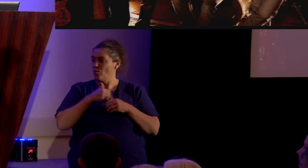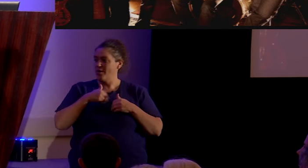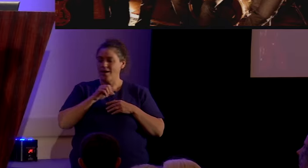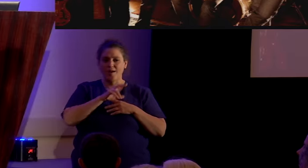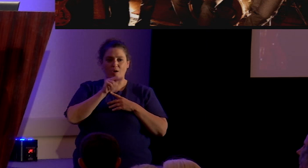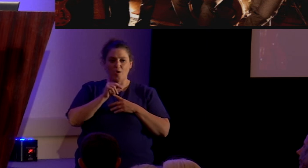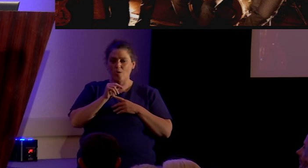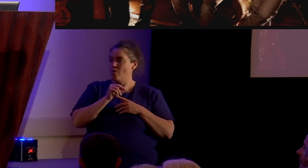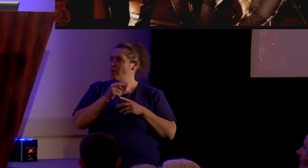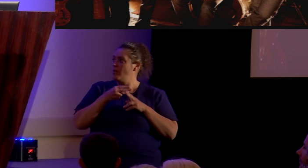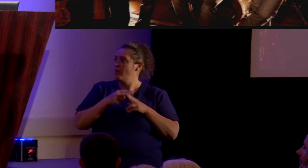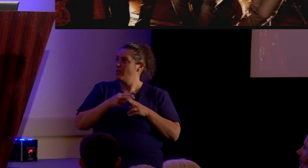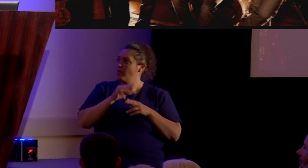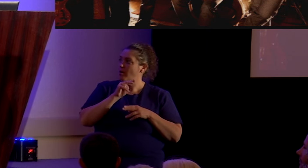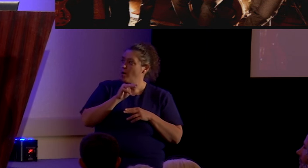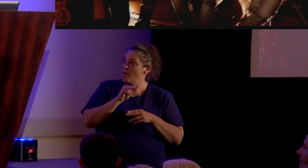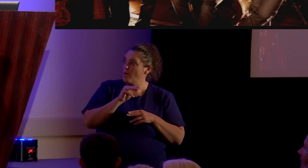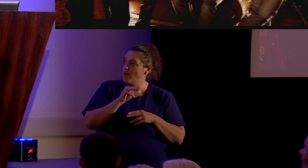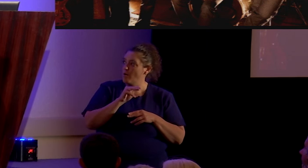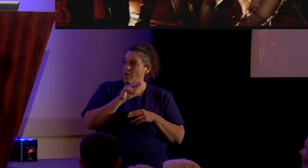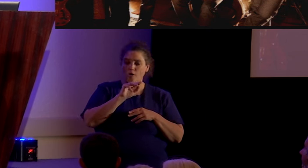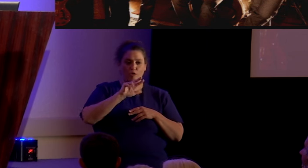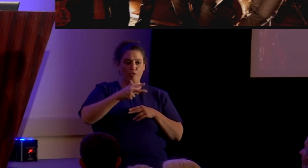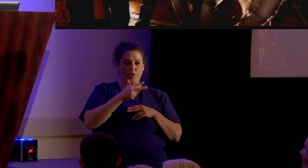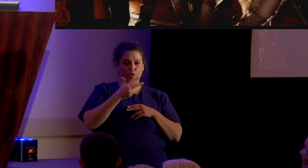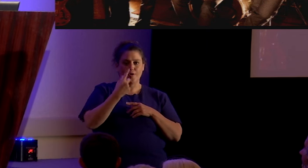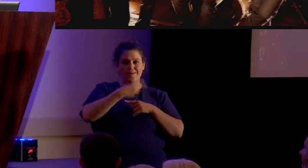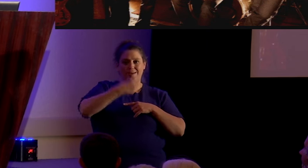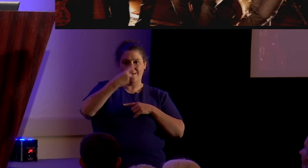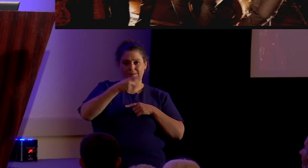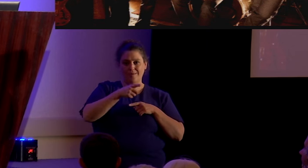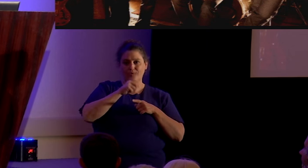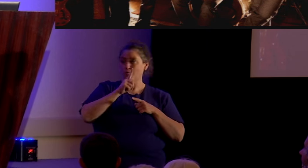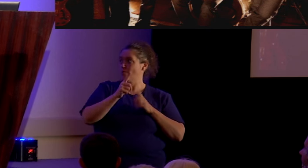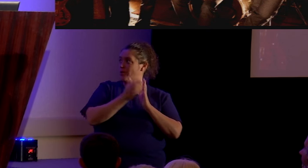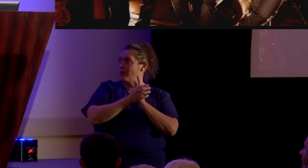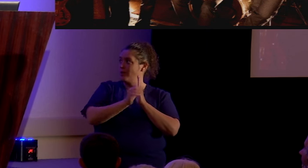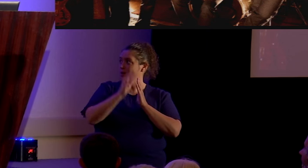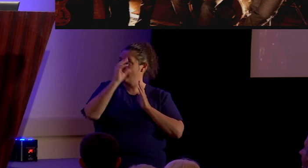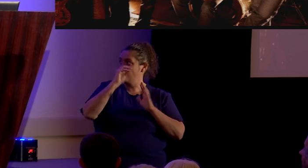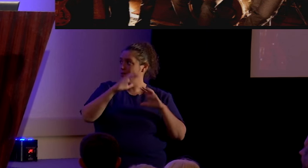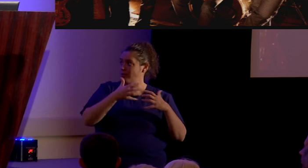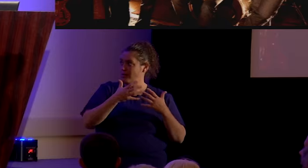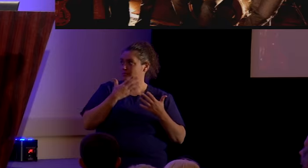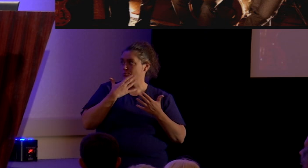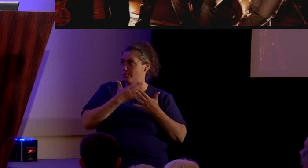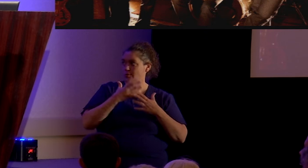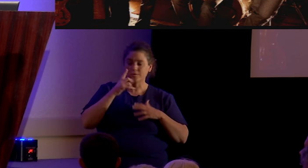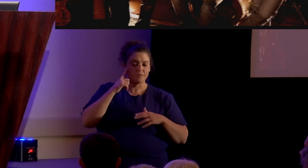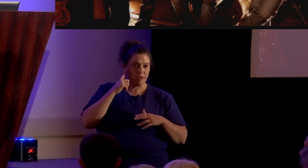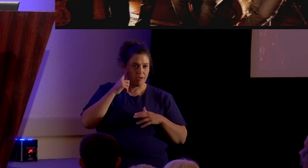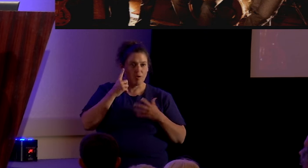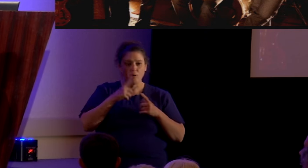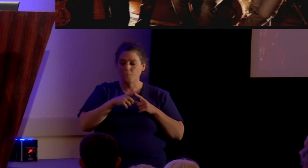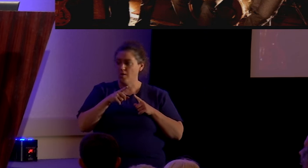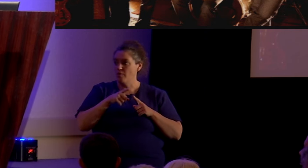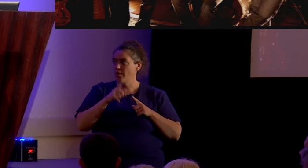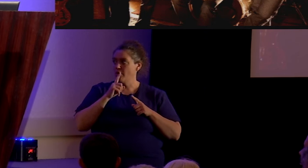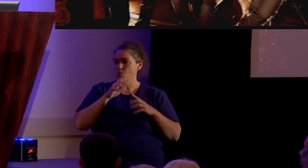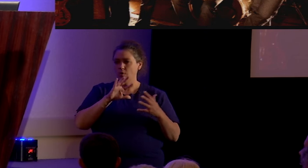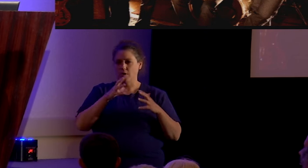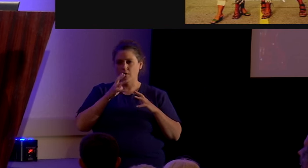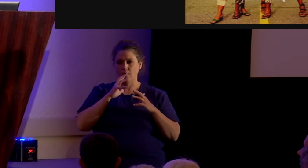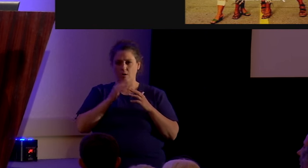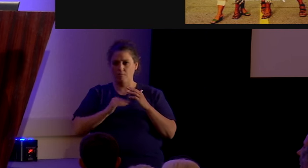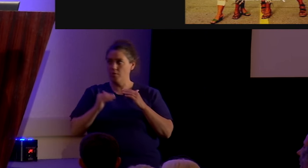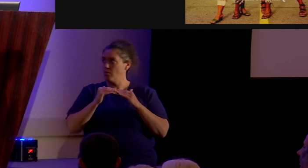band, Mack Powell sang lead for a band called Third Day. Honestly, they're talented guys. They've got pretty good sound. But they were sort of the